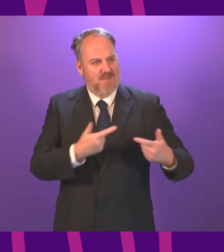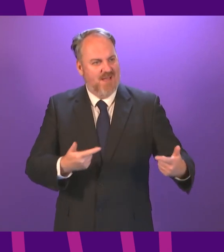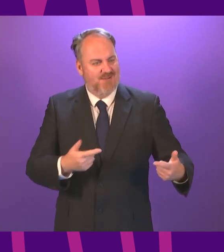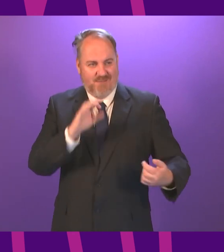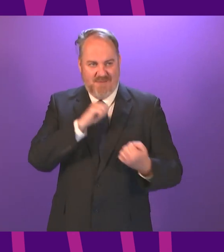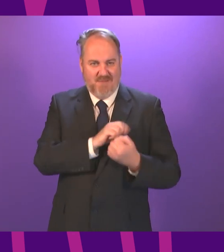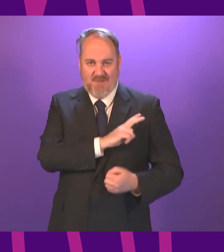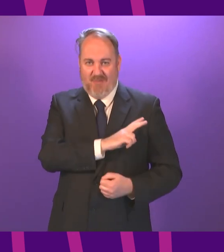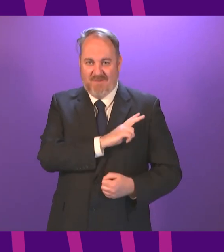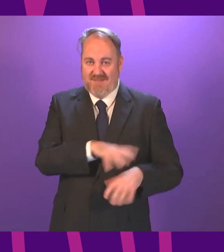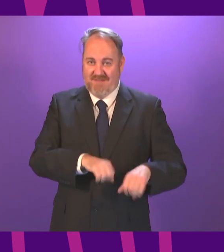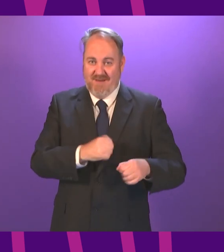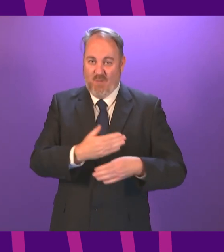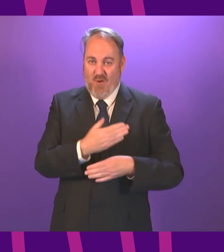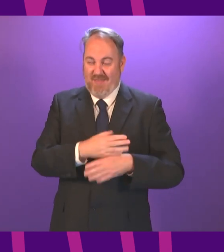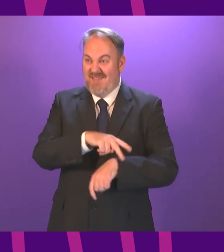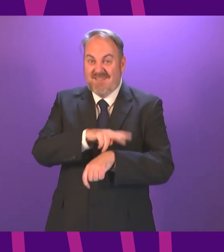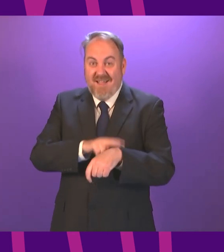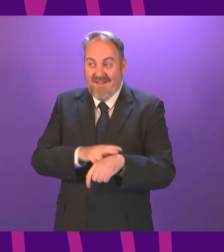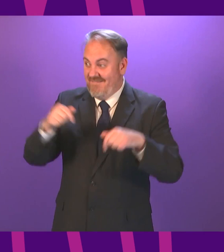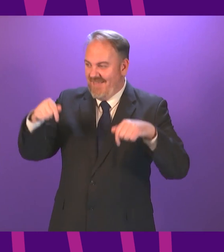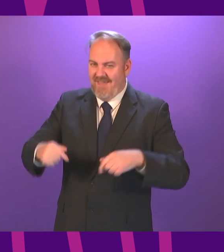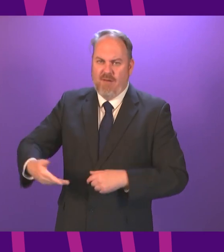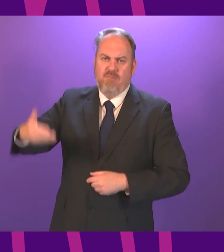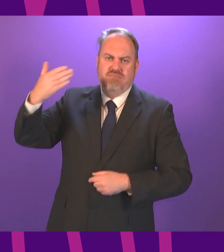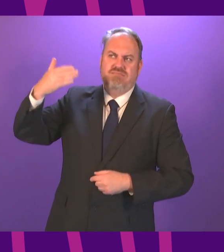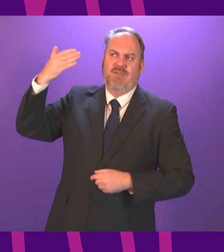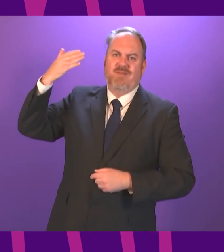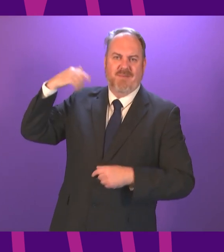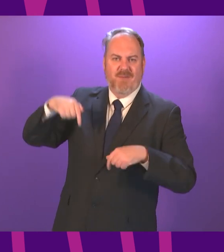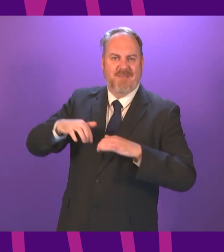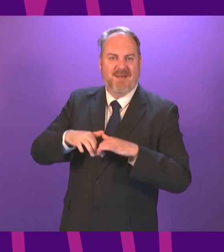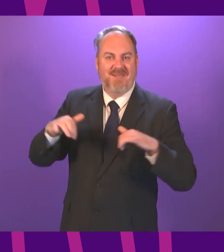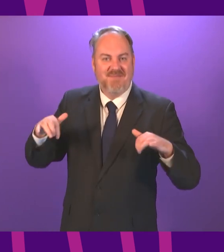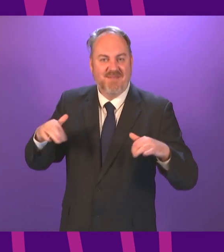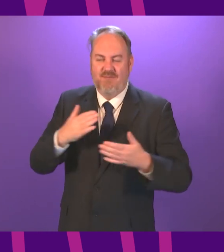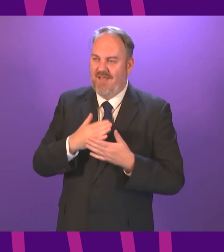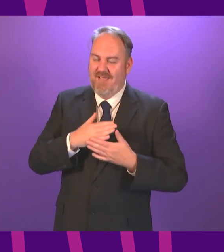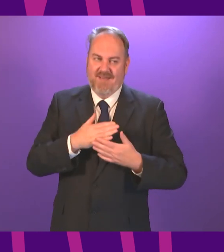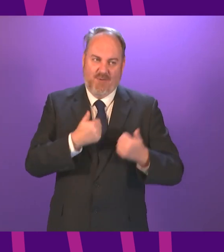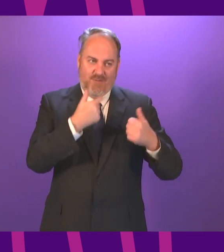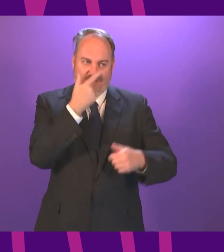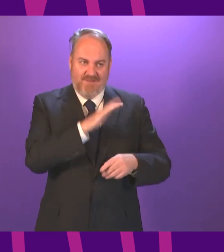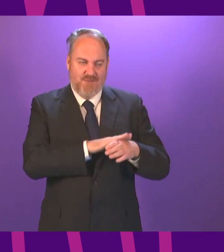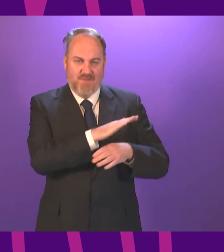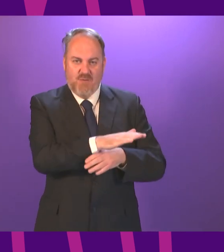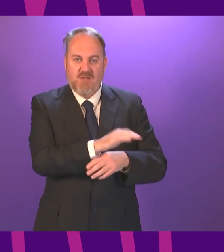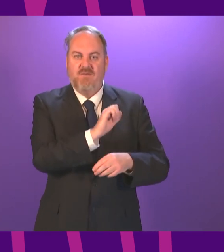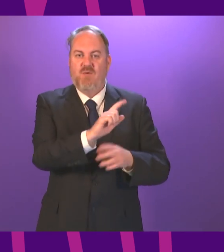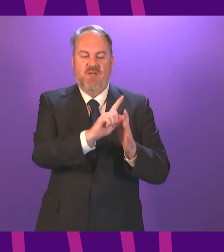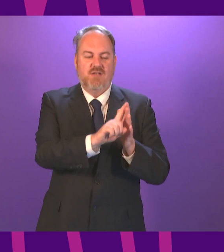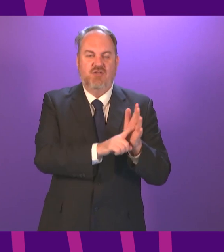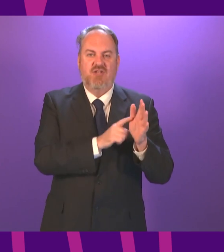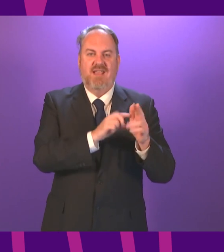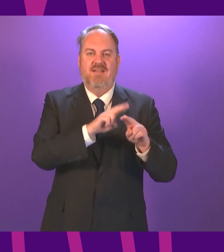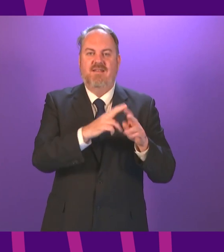as staffers many moons ago. and I wish him well in following the fantastic contribution from Jean Freeman who I also